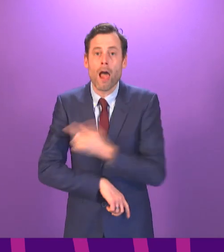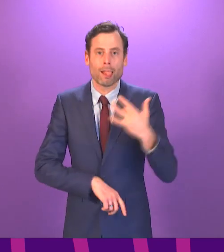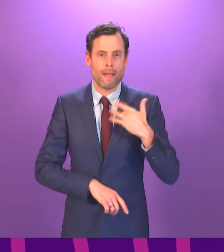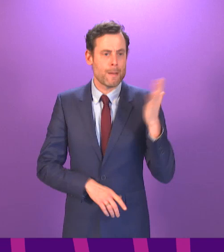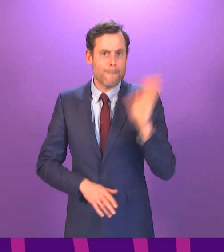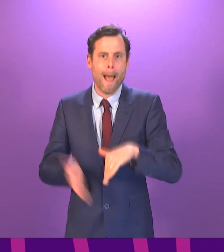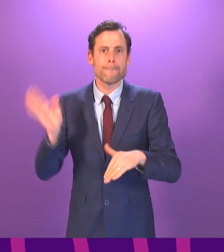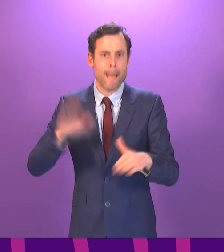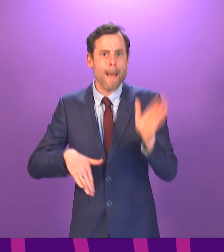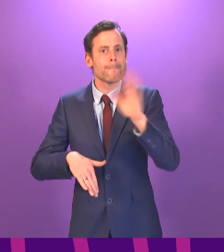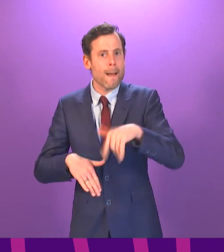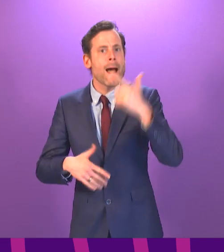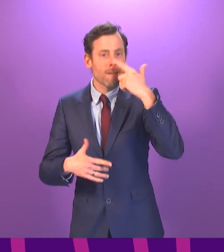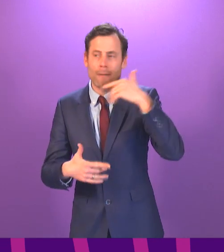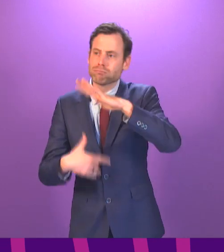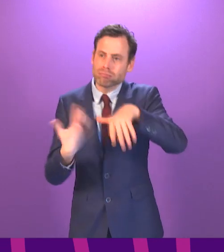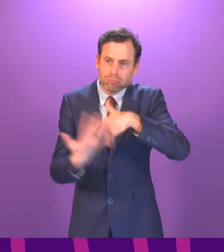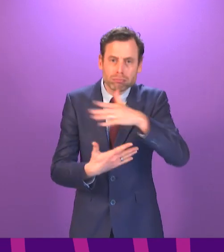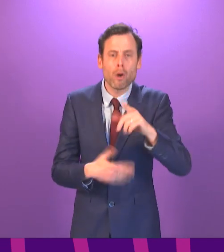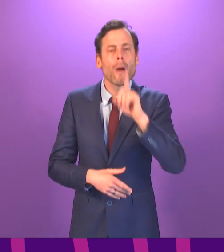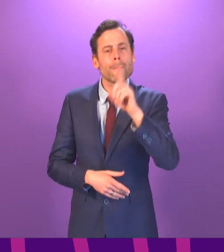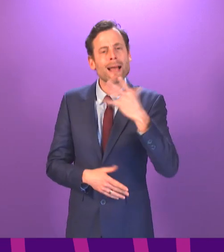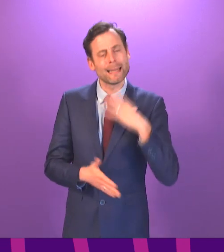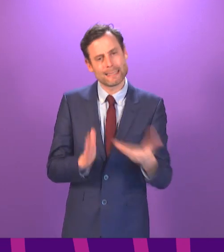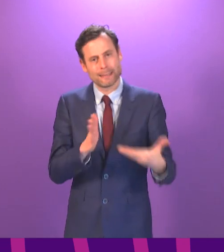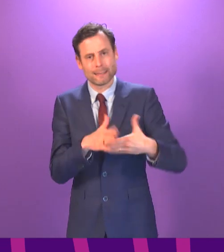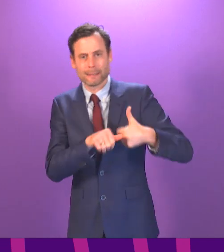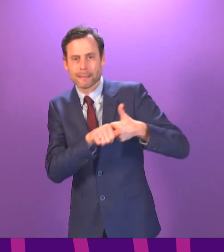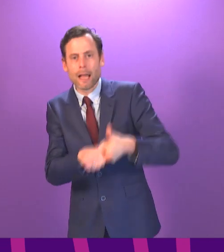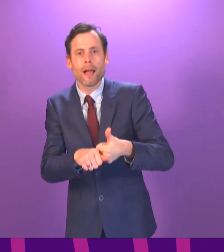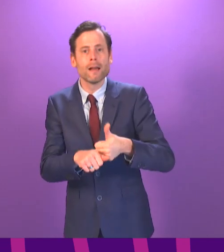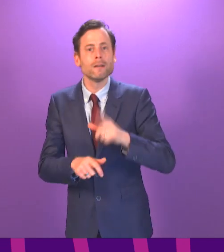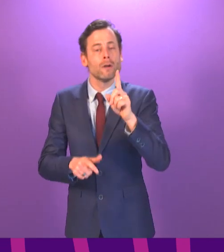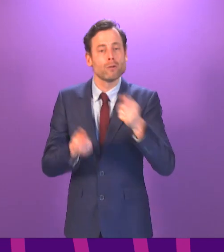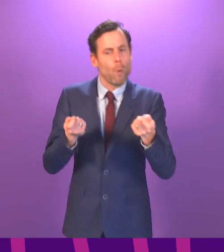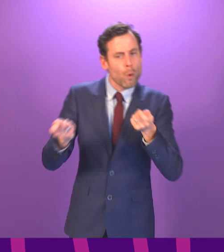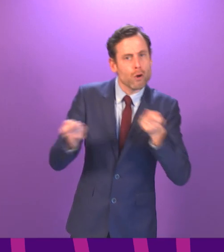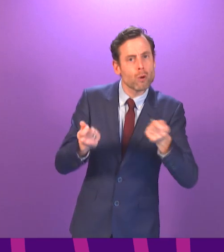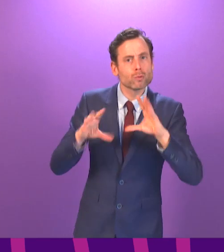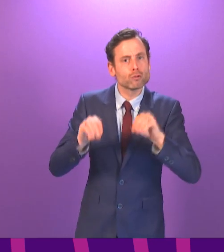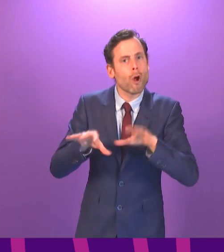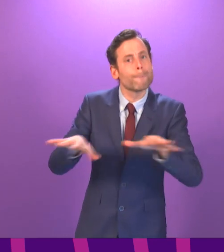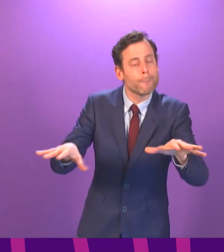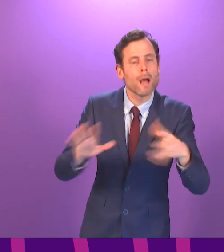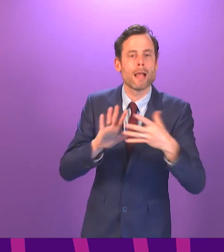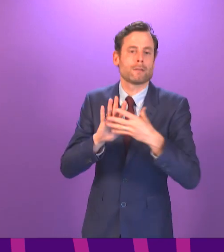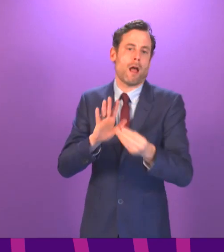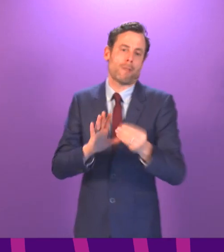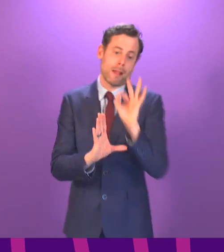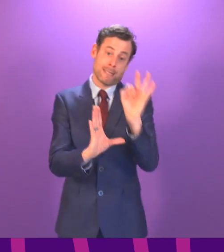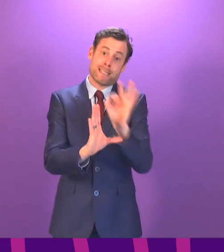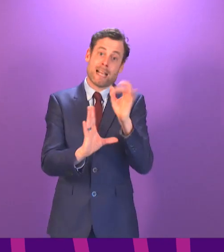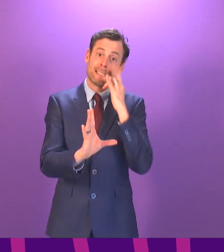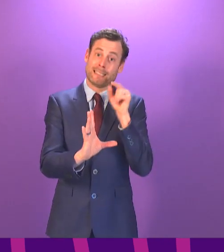other measures. That is why this week we have confirmed further steps to increase testing and also why we are adopting strict travel